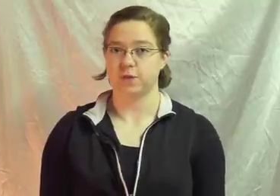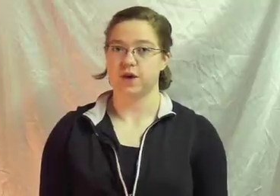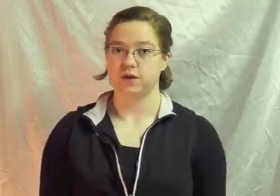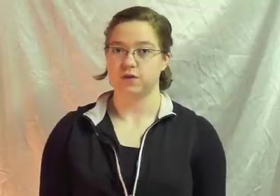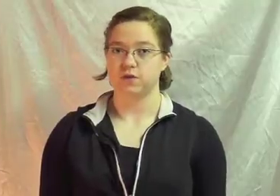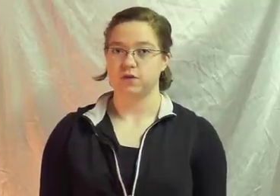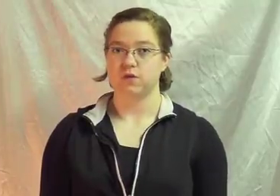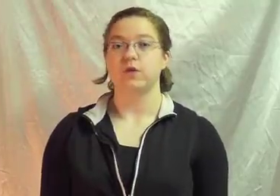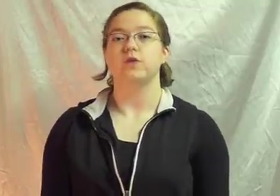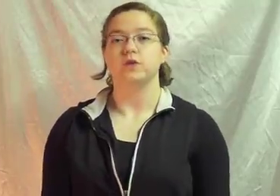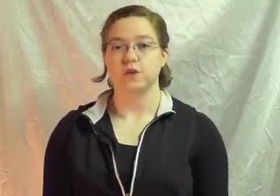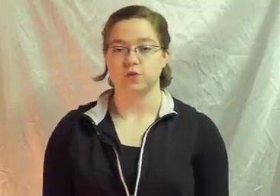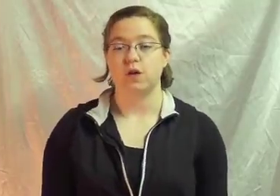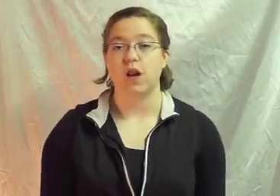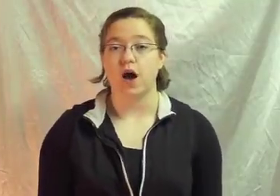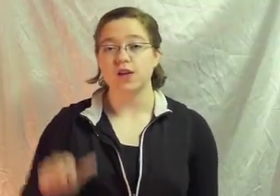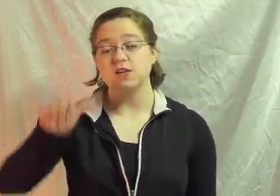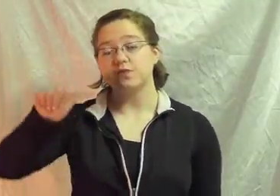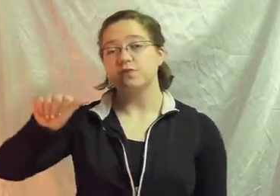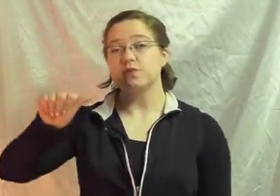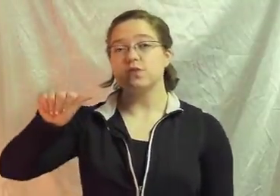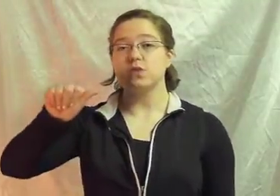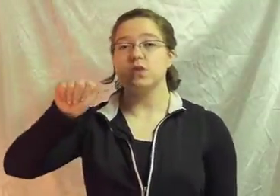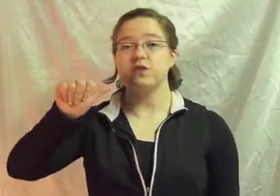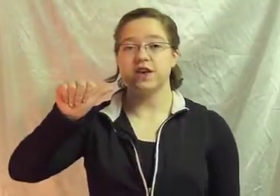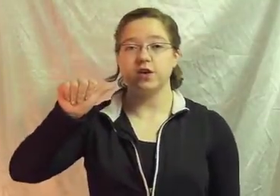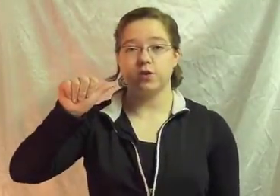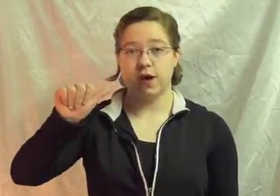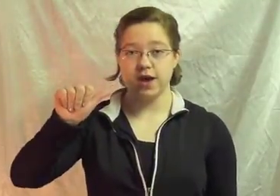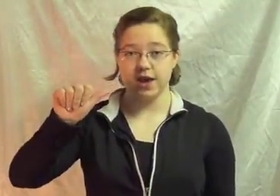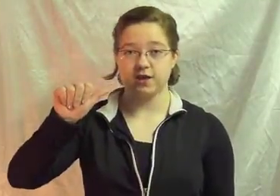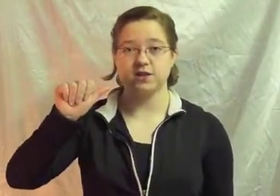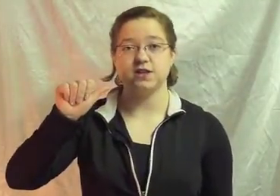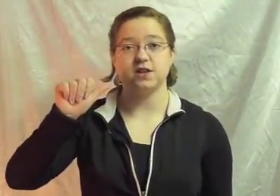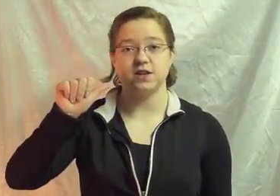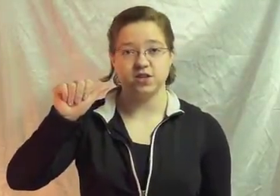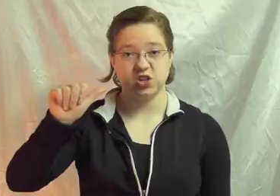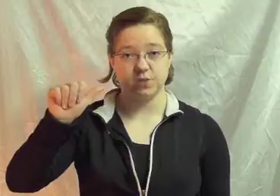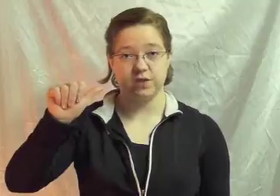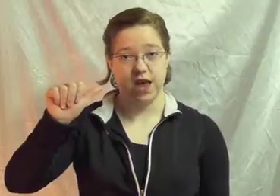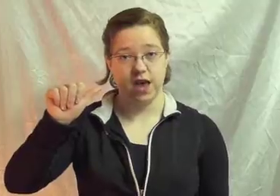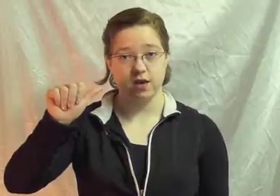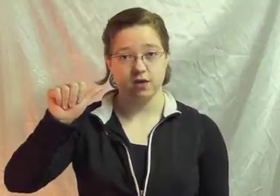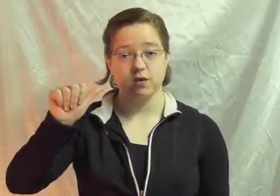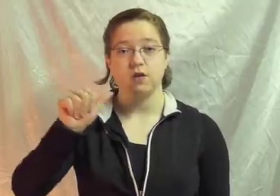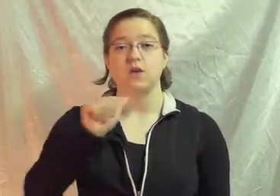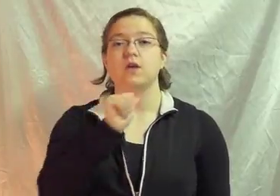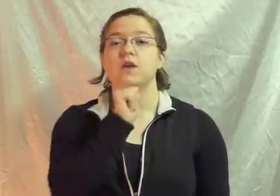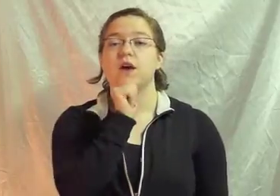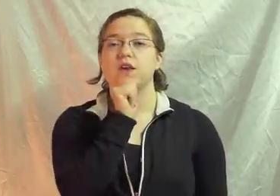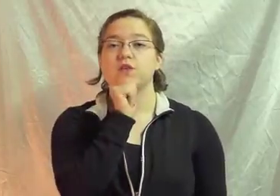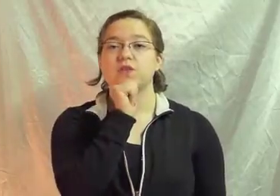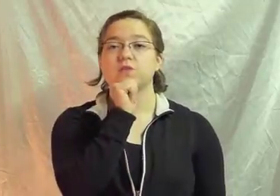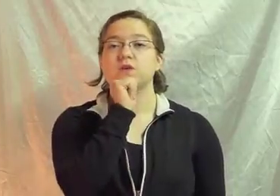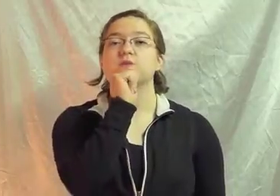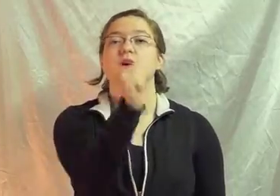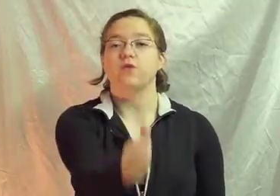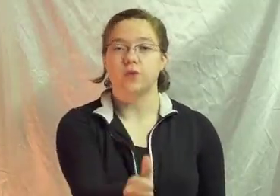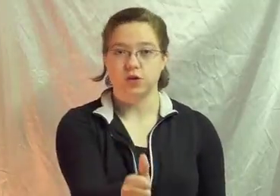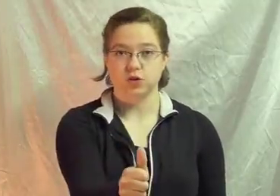speak So Not You take your right hand In the shape of an A And your thumb comes out from under your